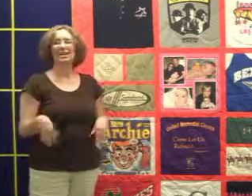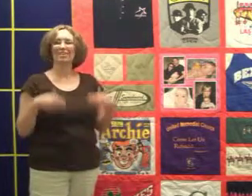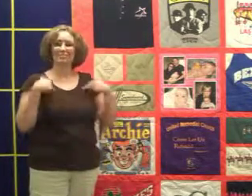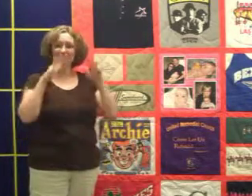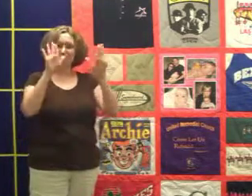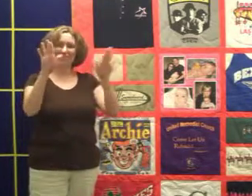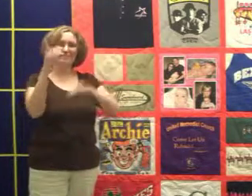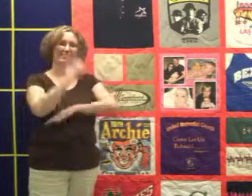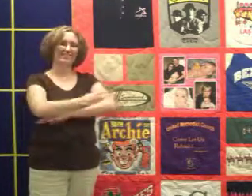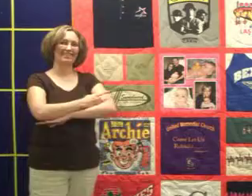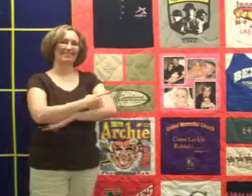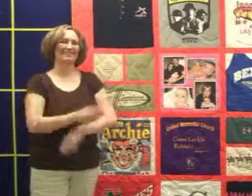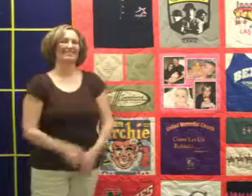Have a wonderful day!